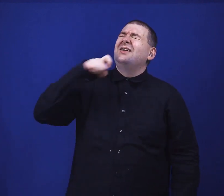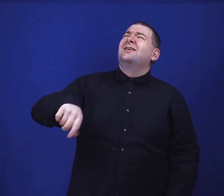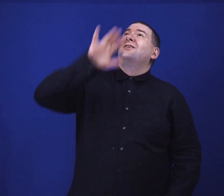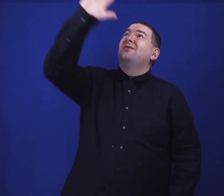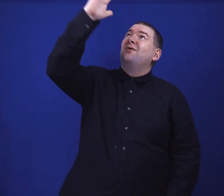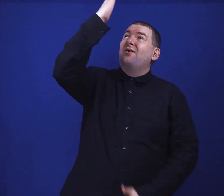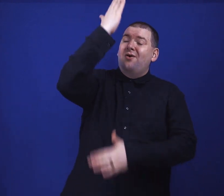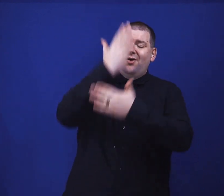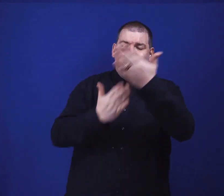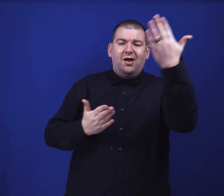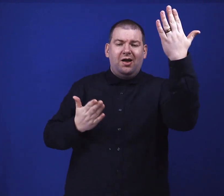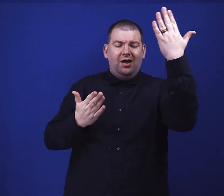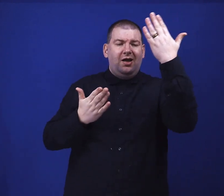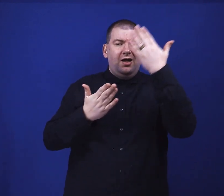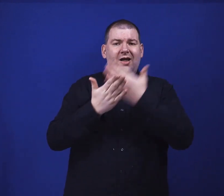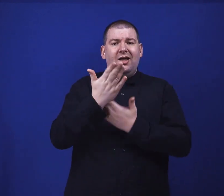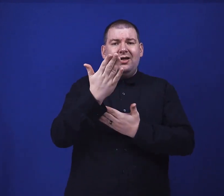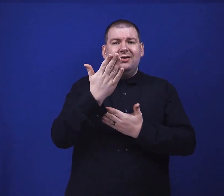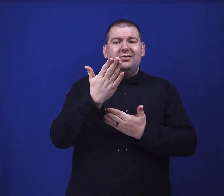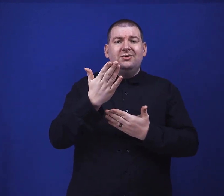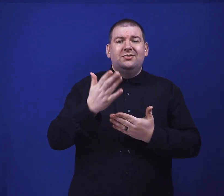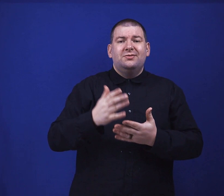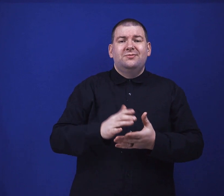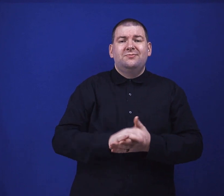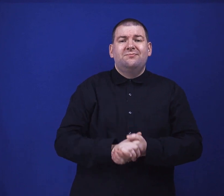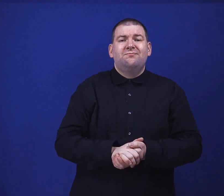Lord, I need your hand